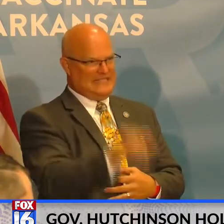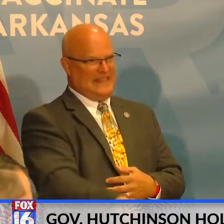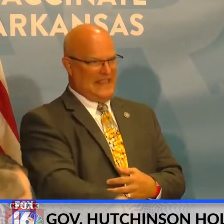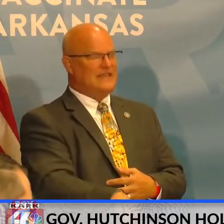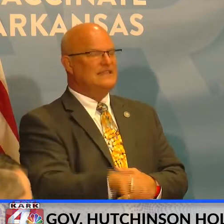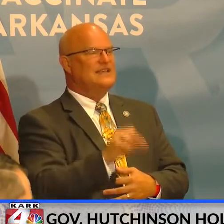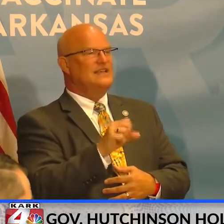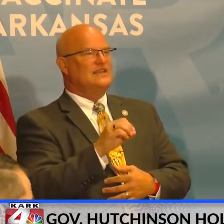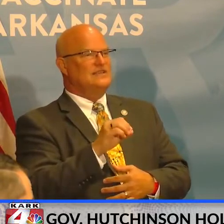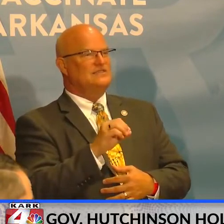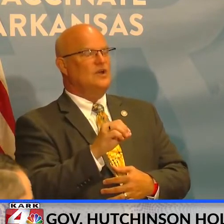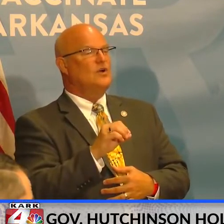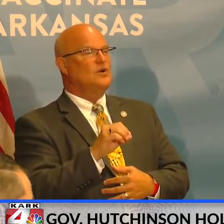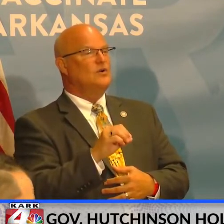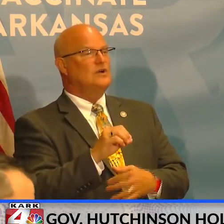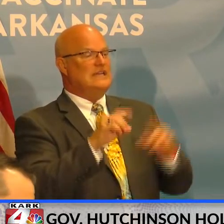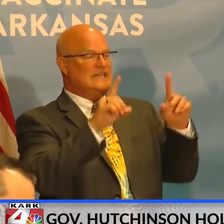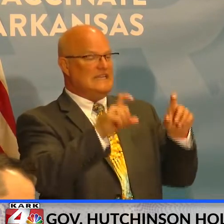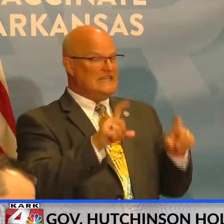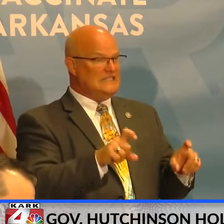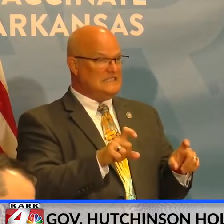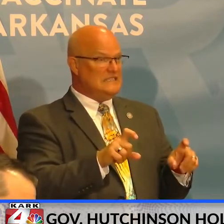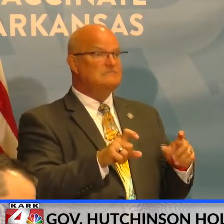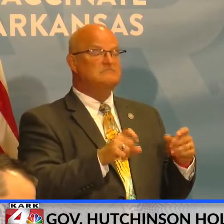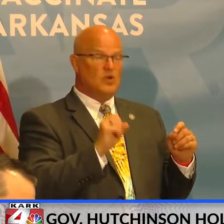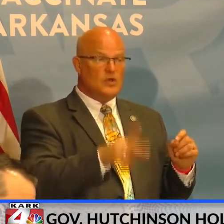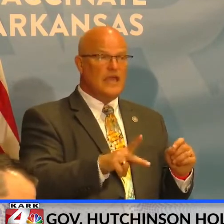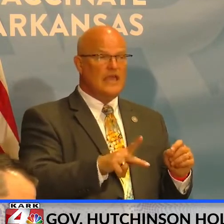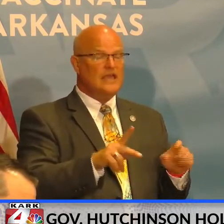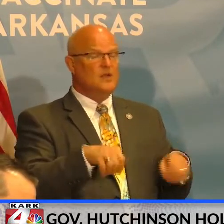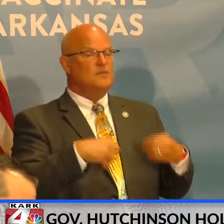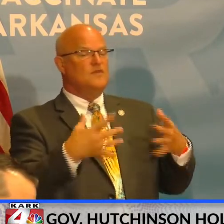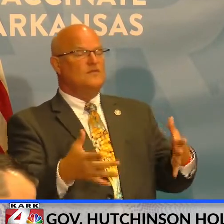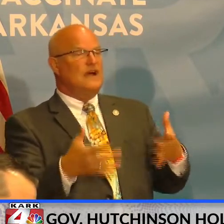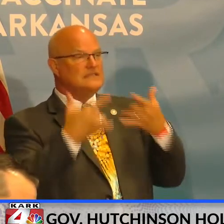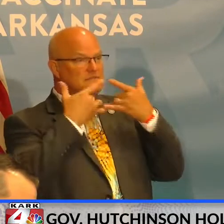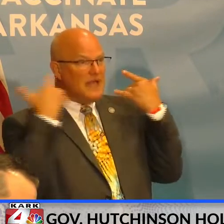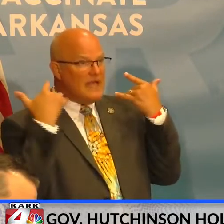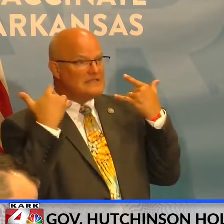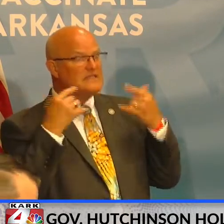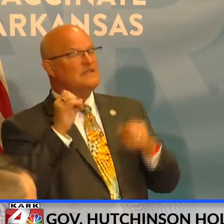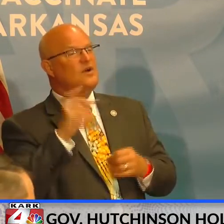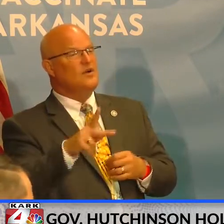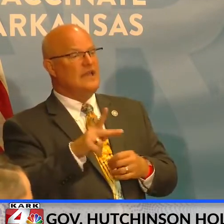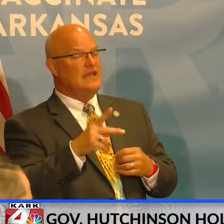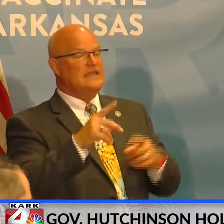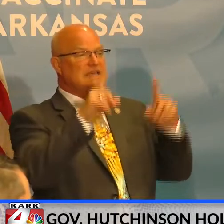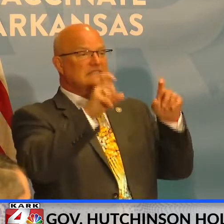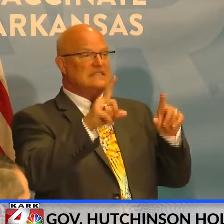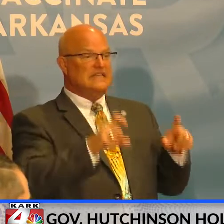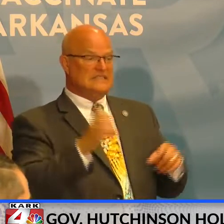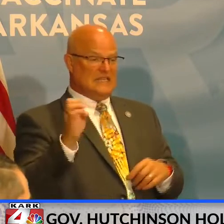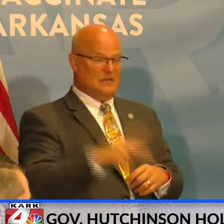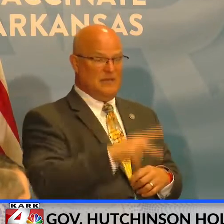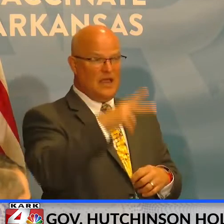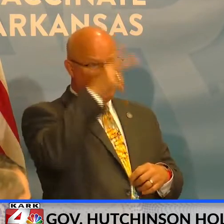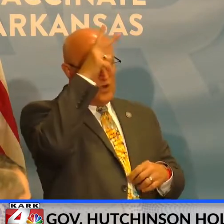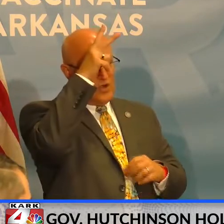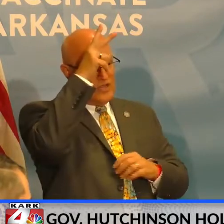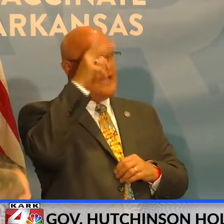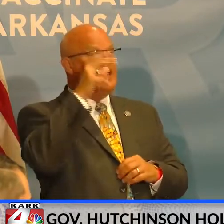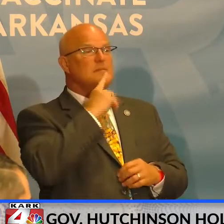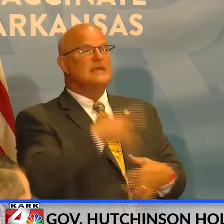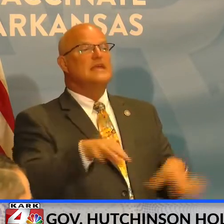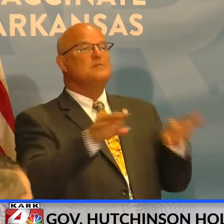So issues like testing, if, if that provides um, information that would allow a student to come back earlier, that can also